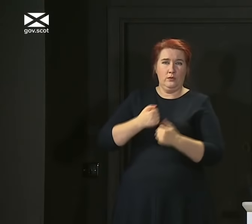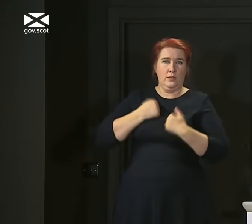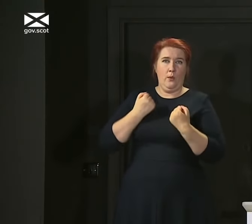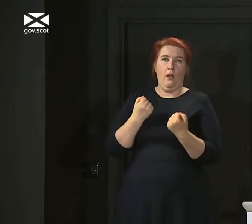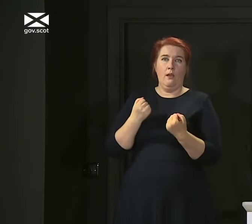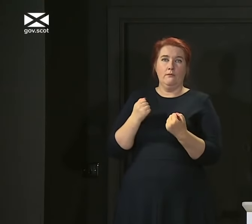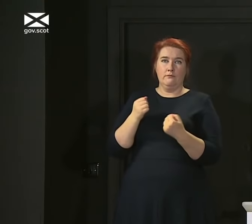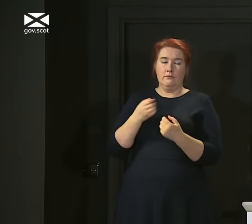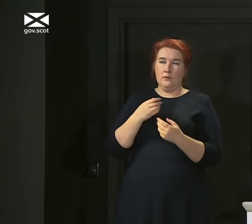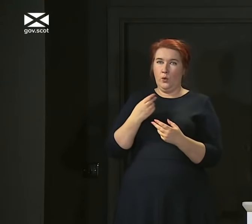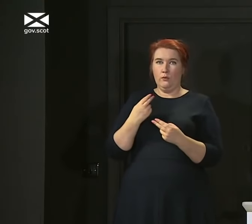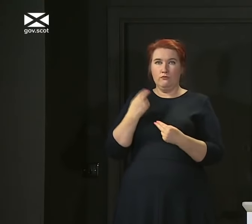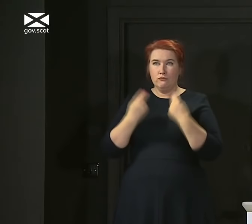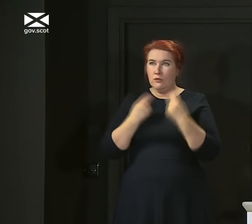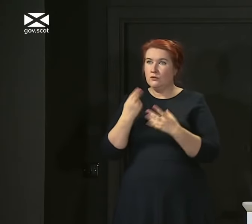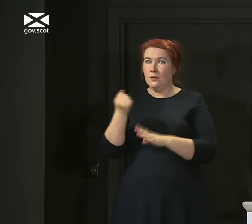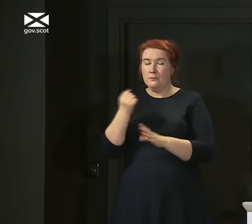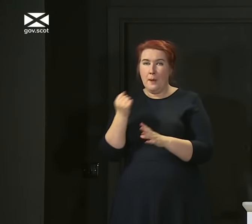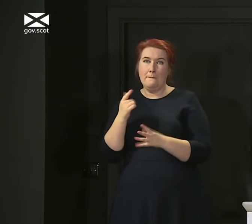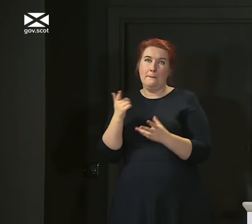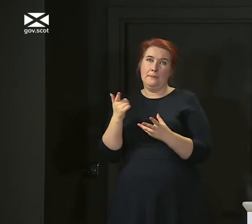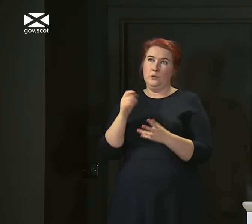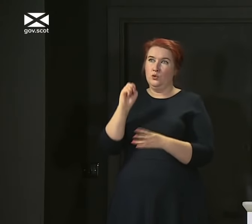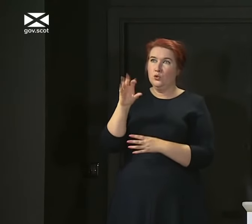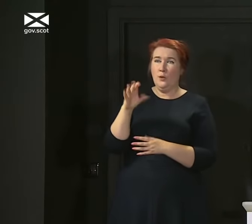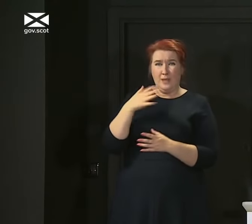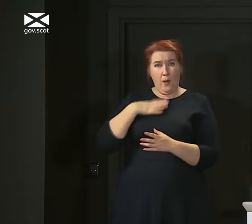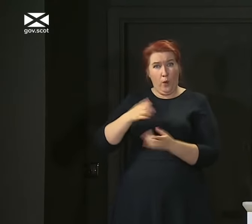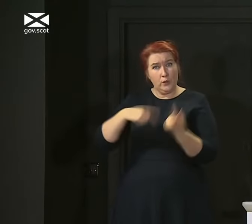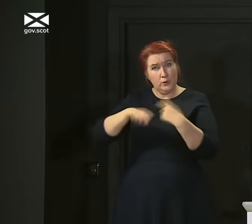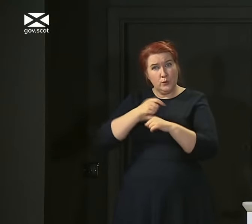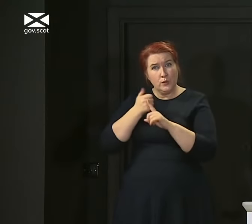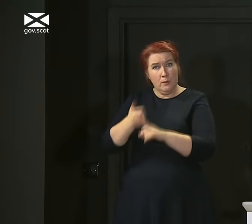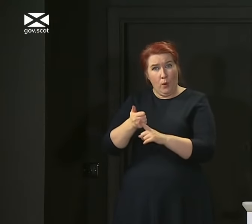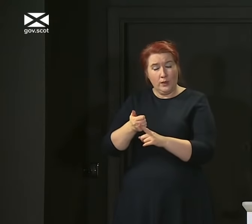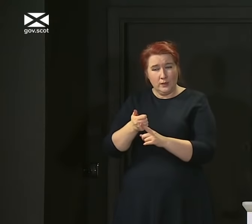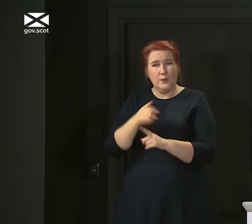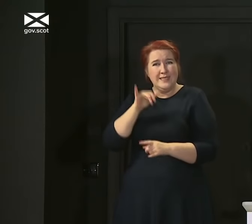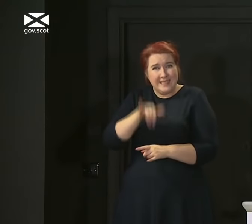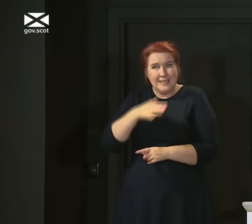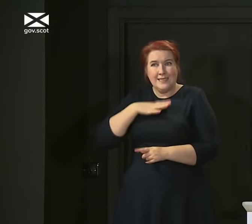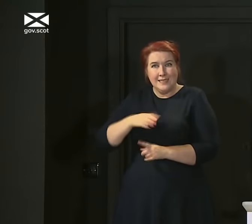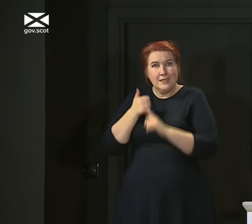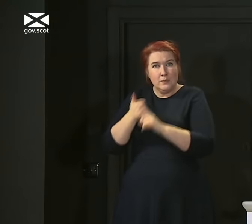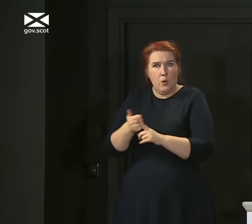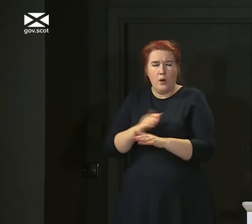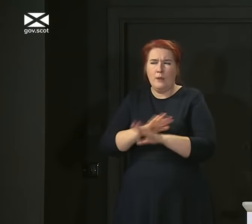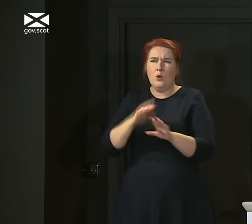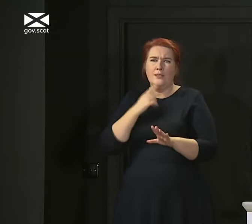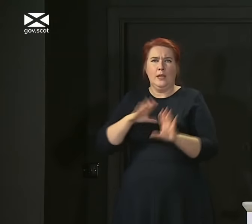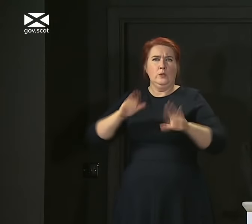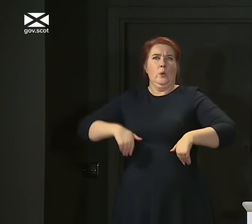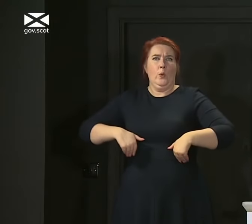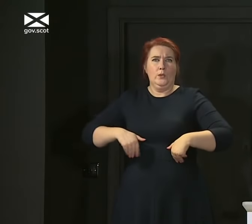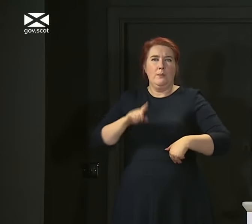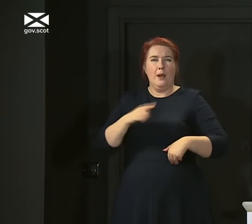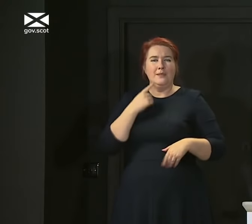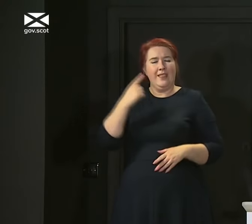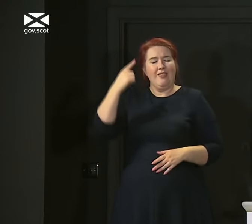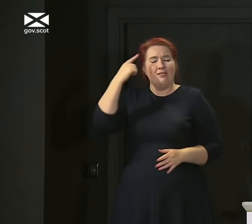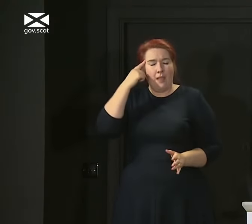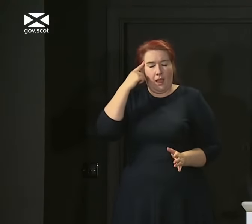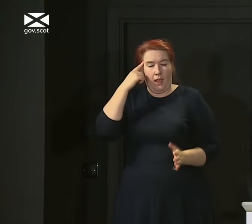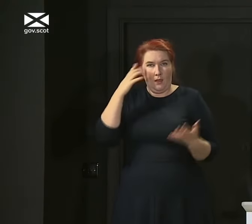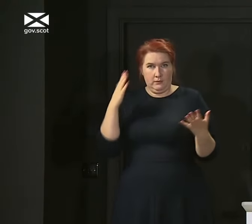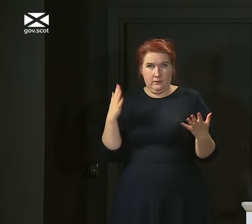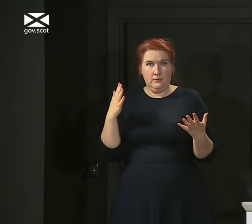industry. They've had a torrid, horrible time, and they need our support. So I'm not saying don't do these things. I'm saying just think about it, and